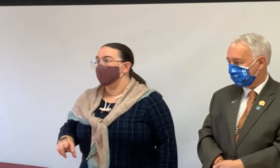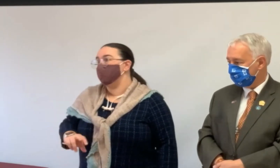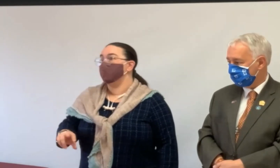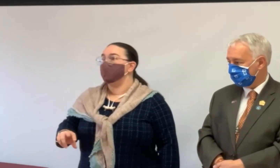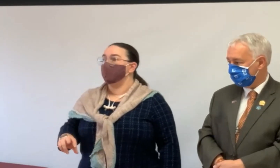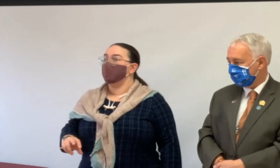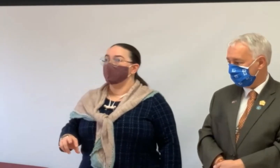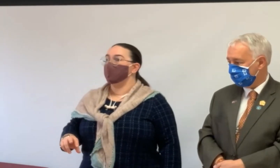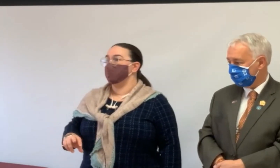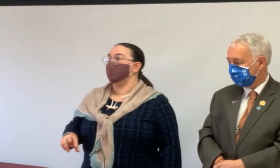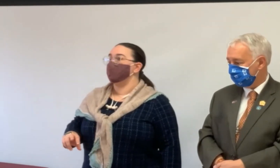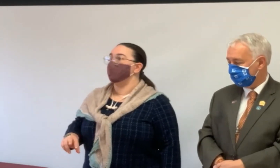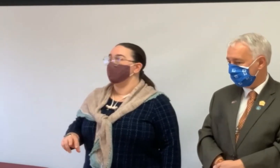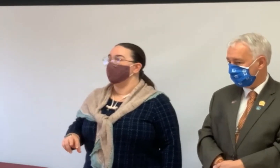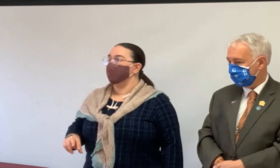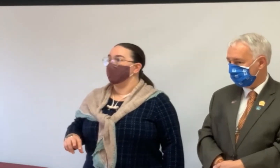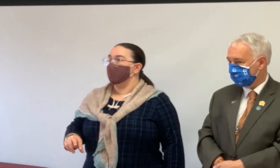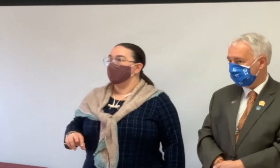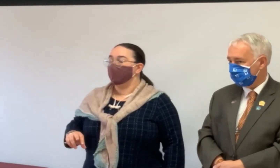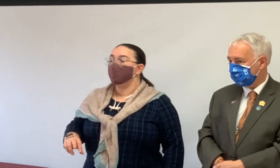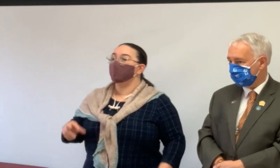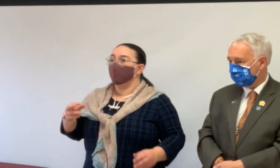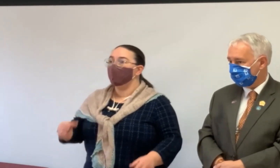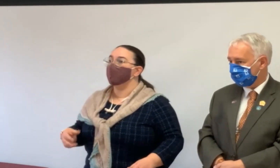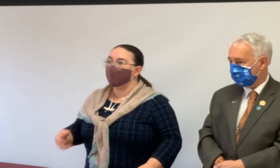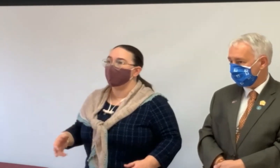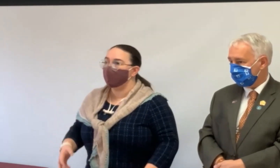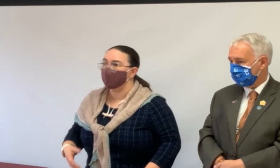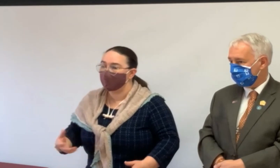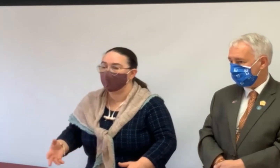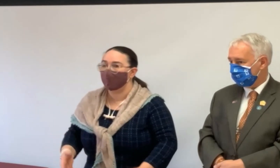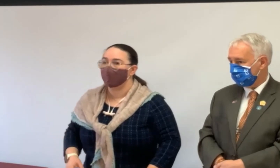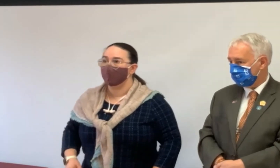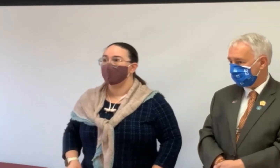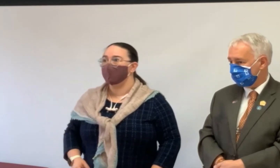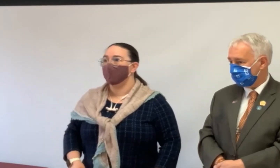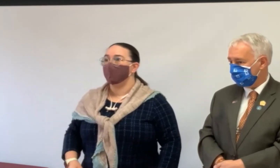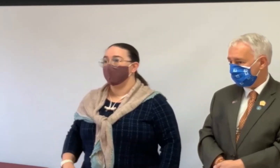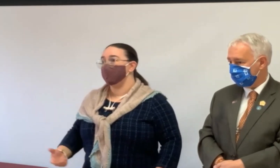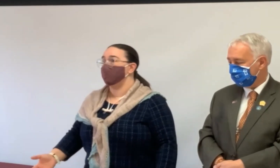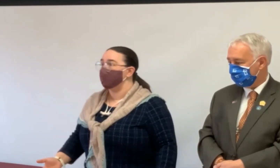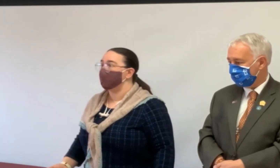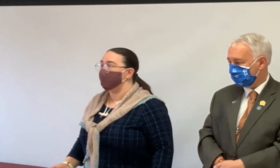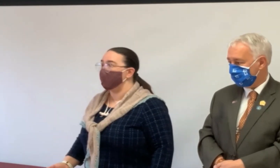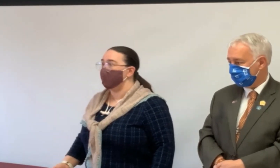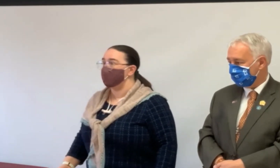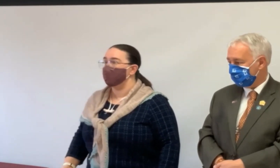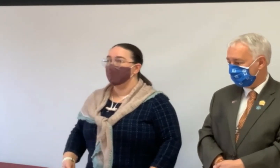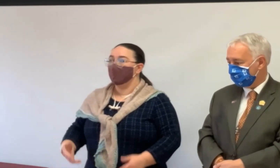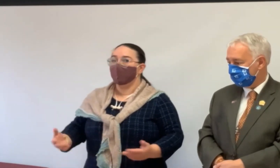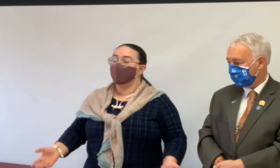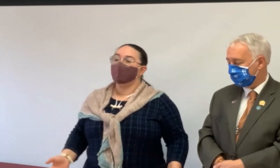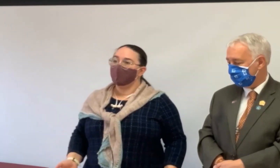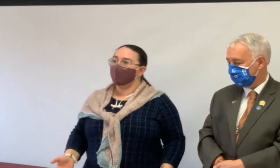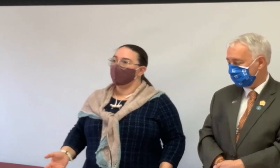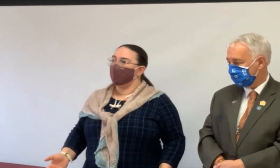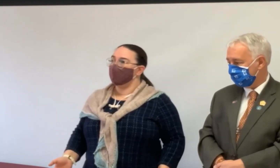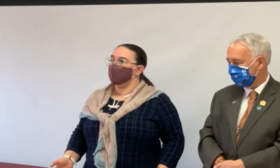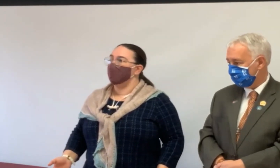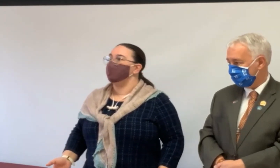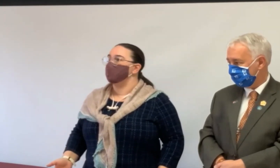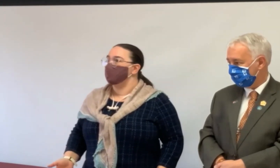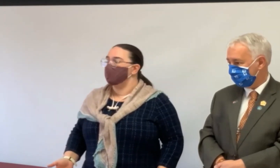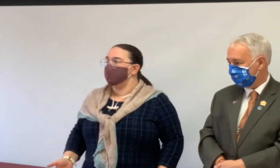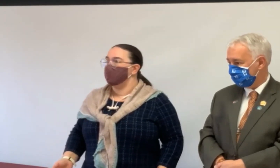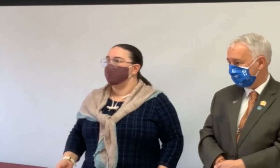before you can make a decision about selling. So if we could only come here and sit down with you and say, okay, here's how we sell your house. We wouldn't be giving